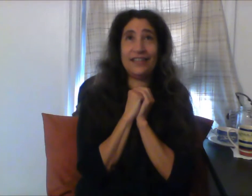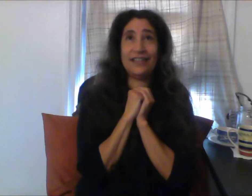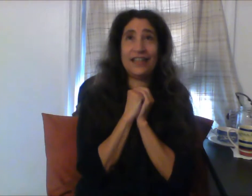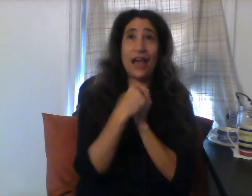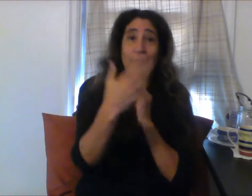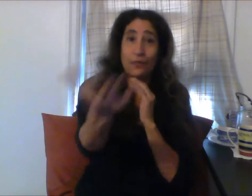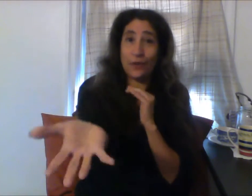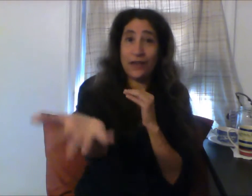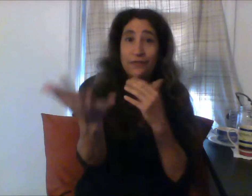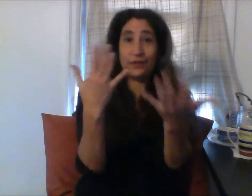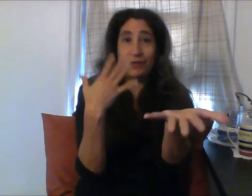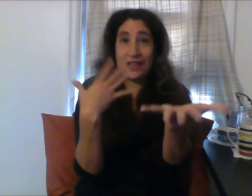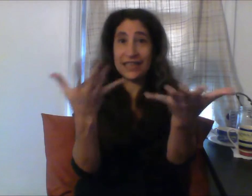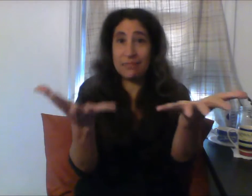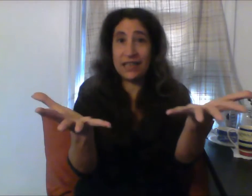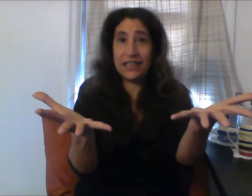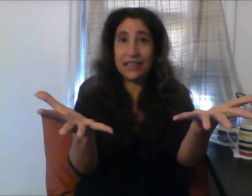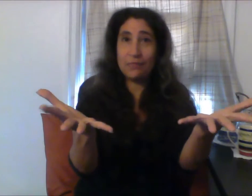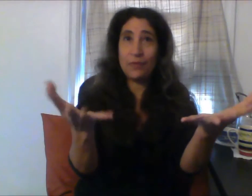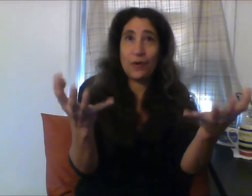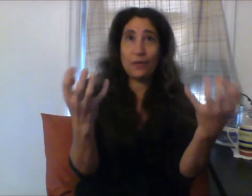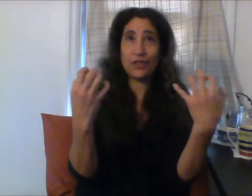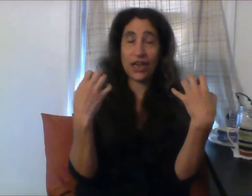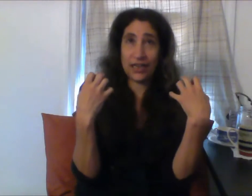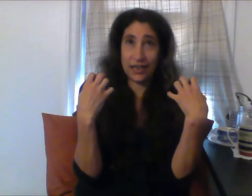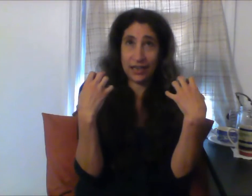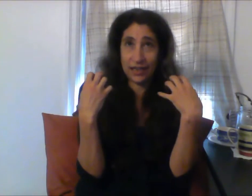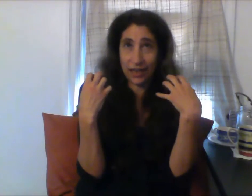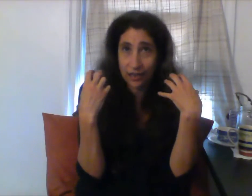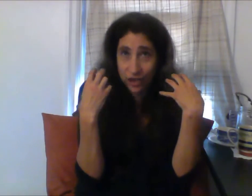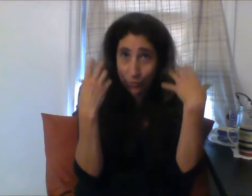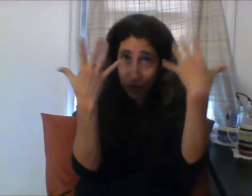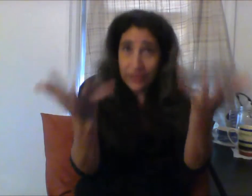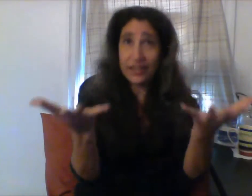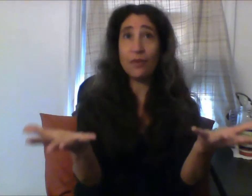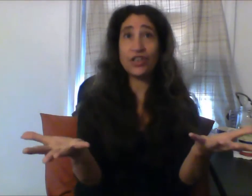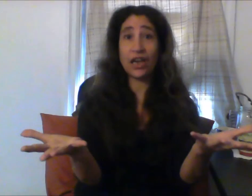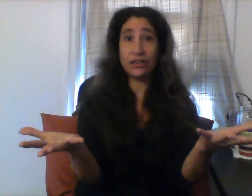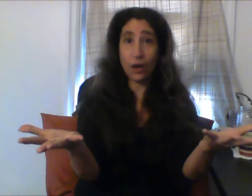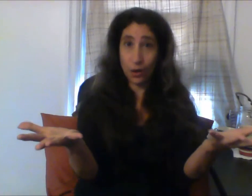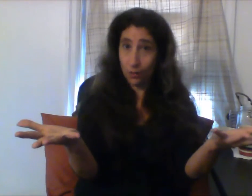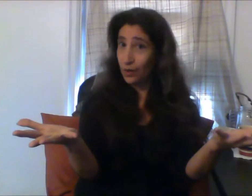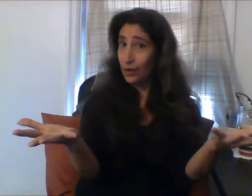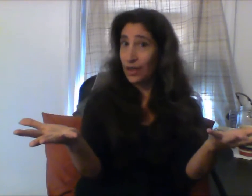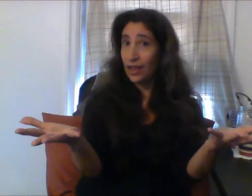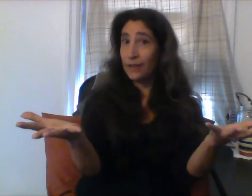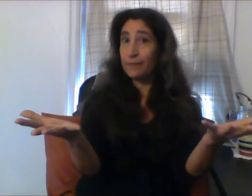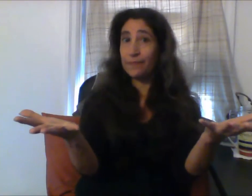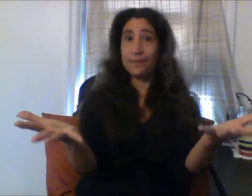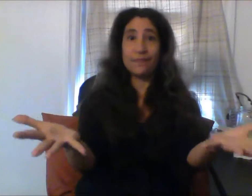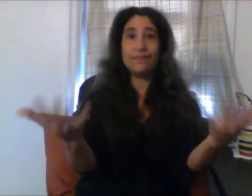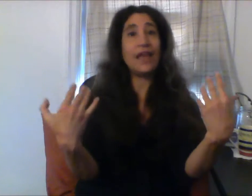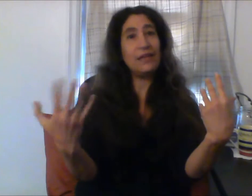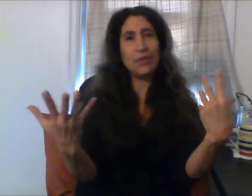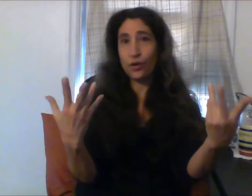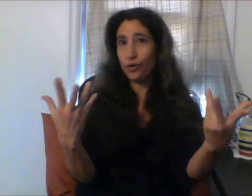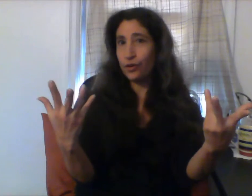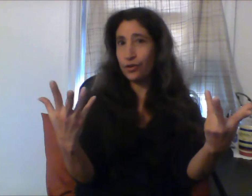I'm grateful for this medium, which I can express that which I know and be heard.